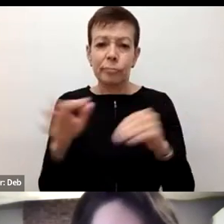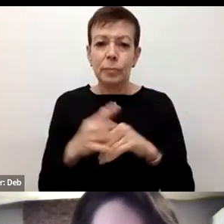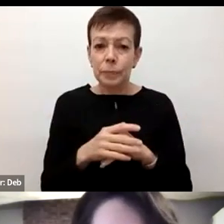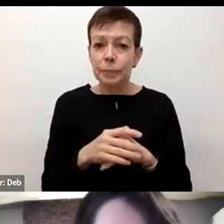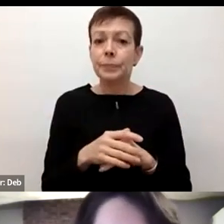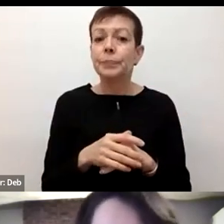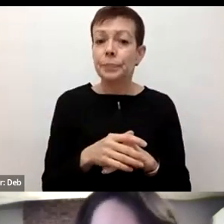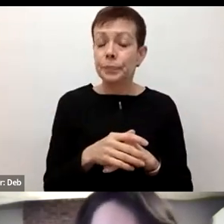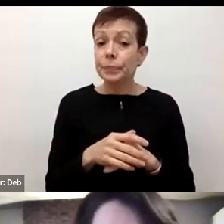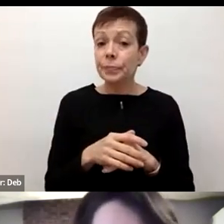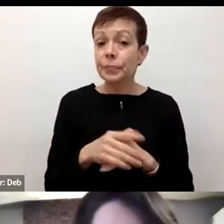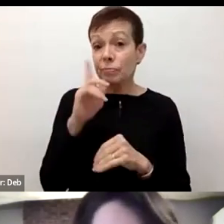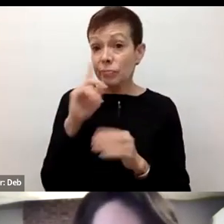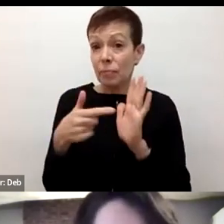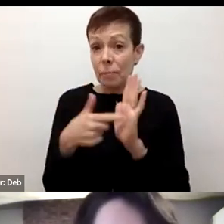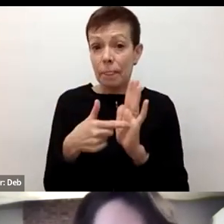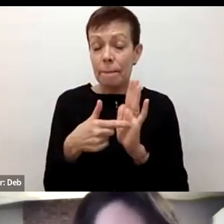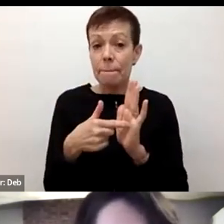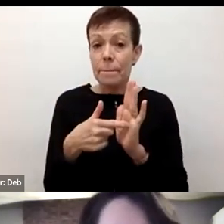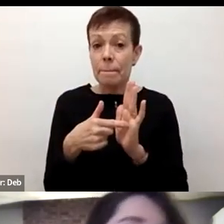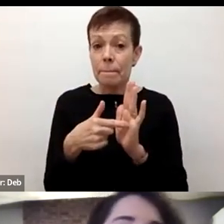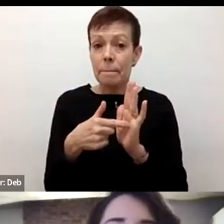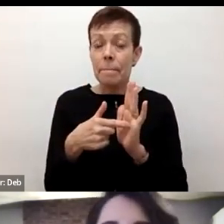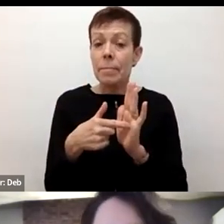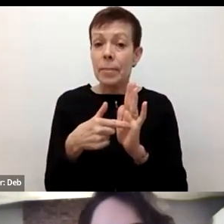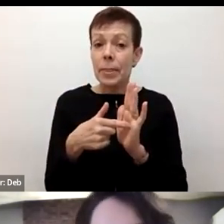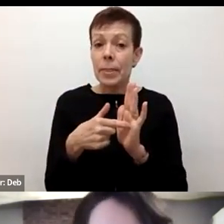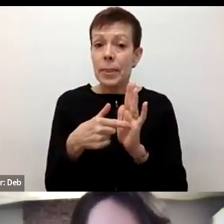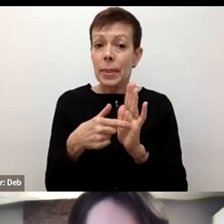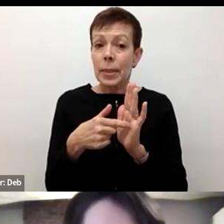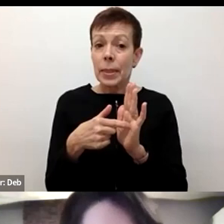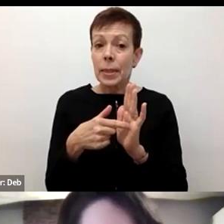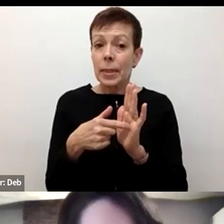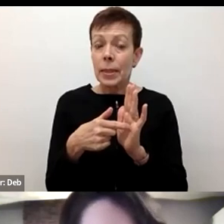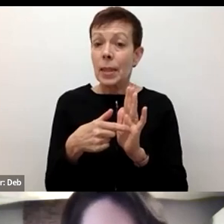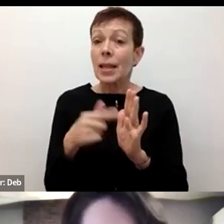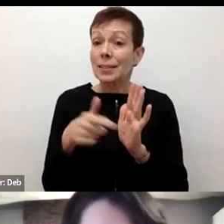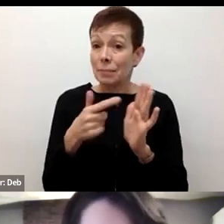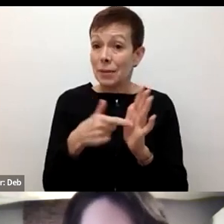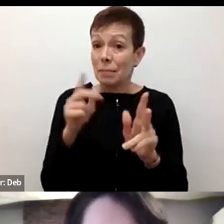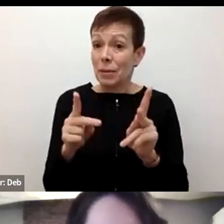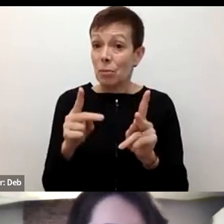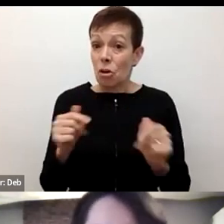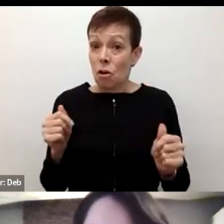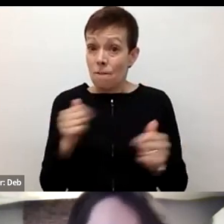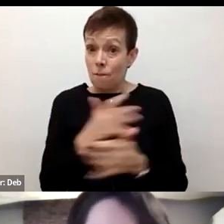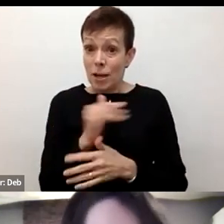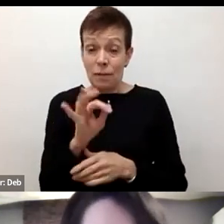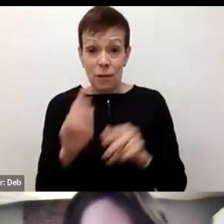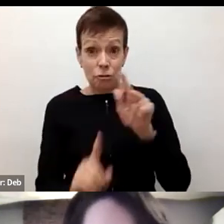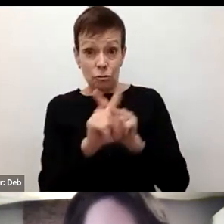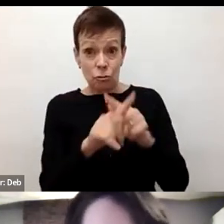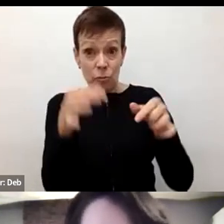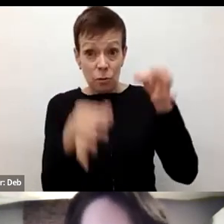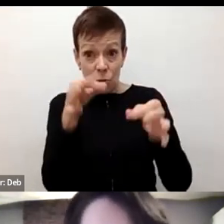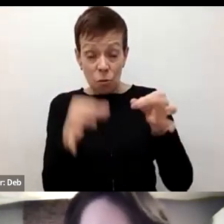situations where people have expressed a fear of being returned back to their countries of origin, perhaps